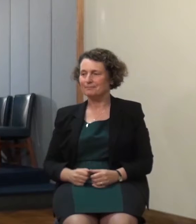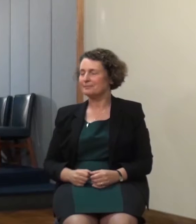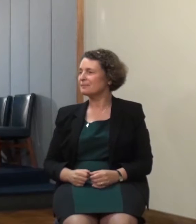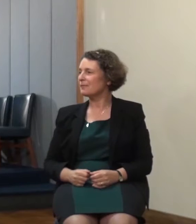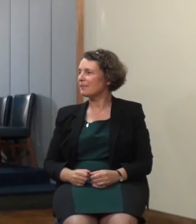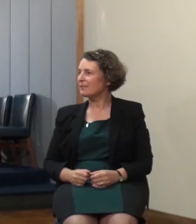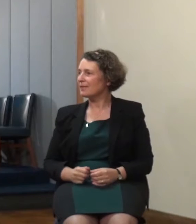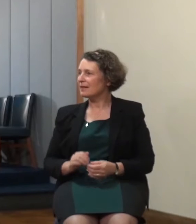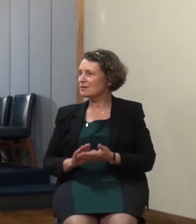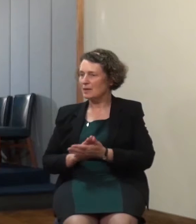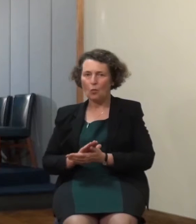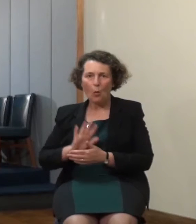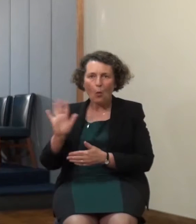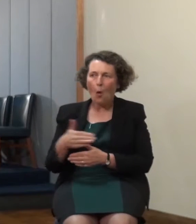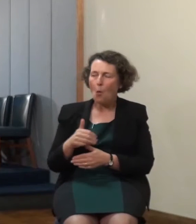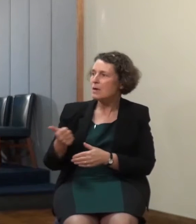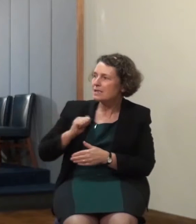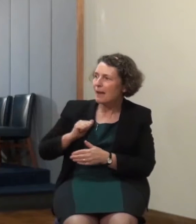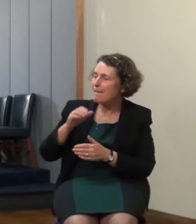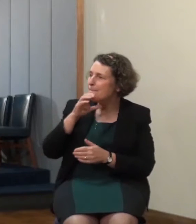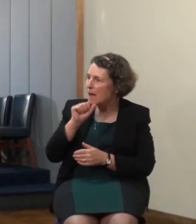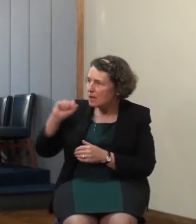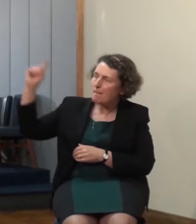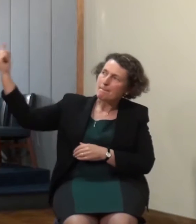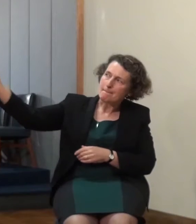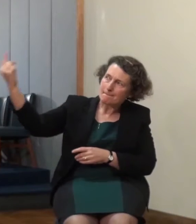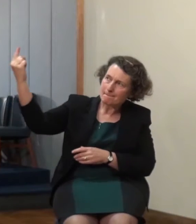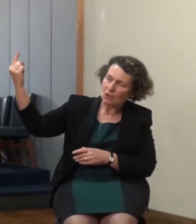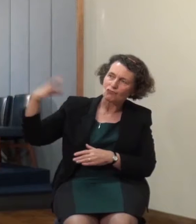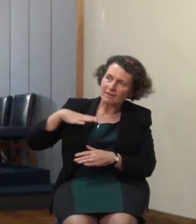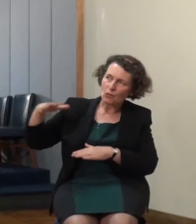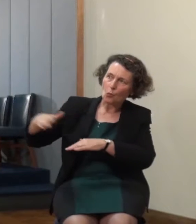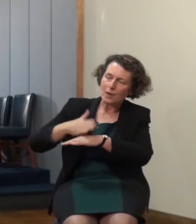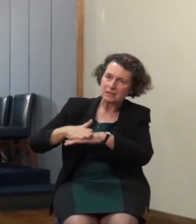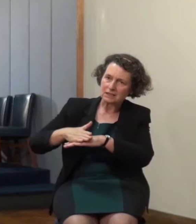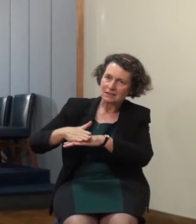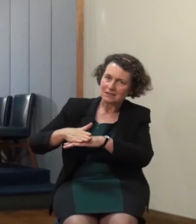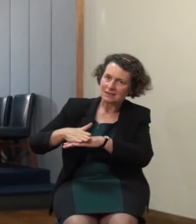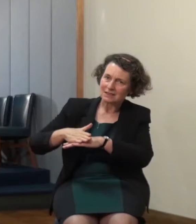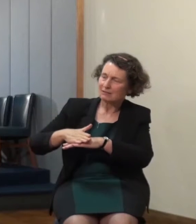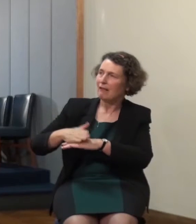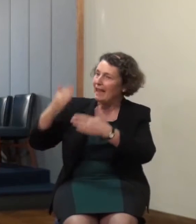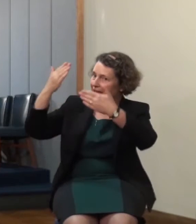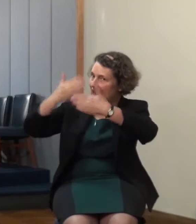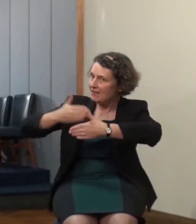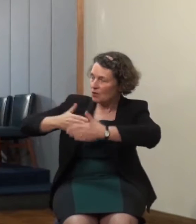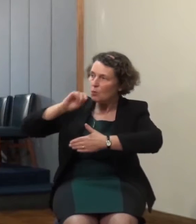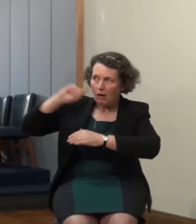they all are expecting the groom to arrive later in the evening perhaps he's going to come from the town